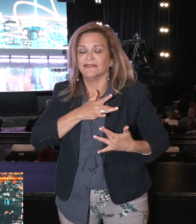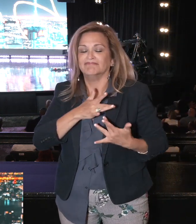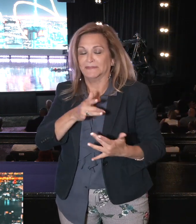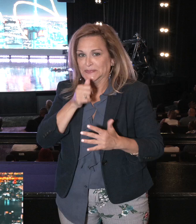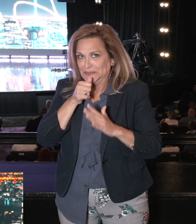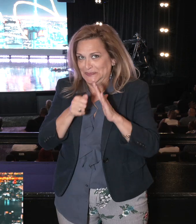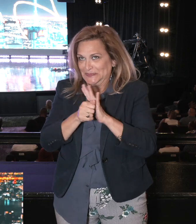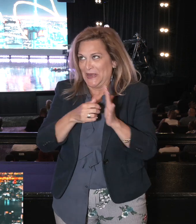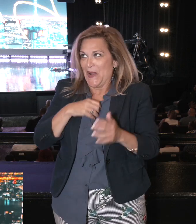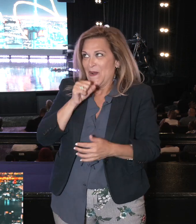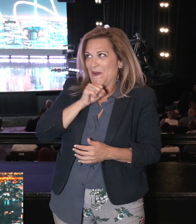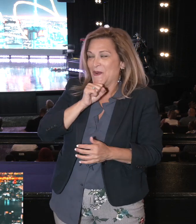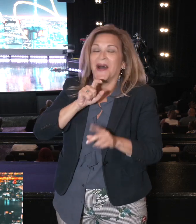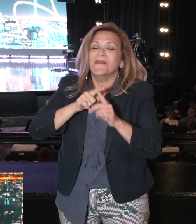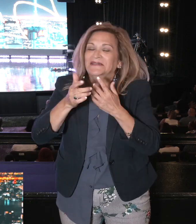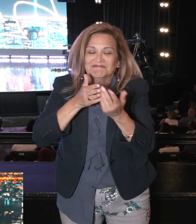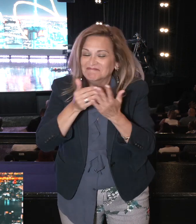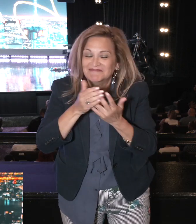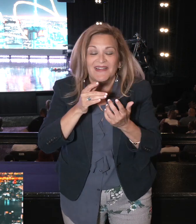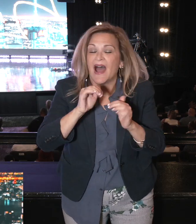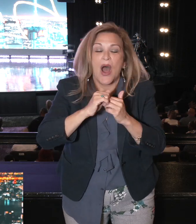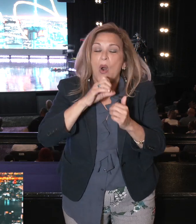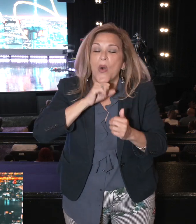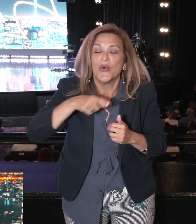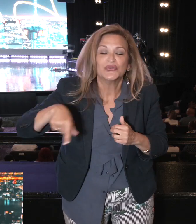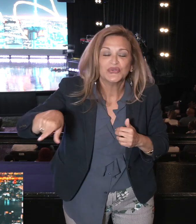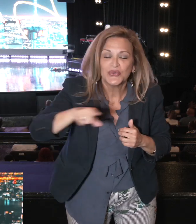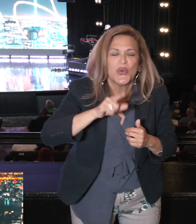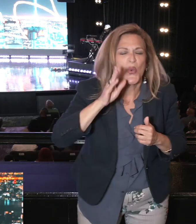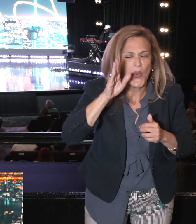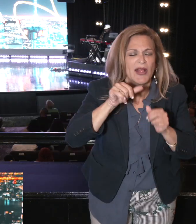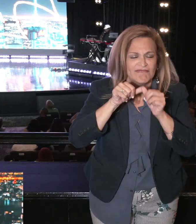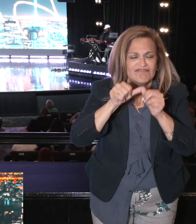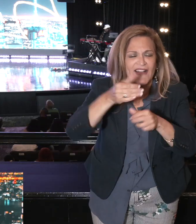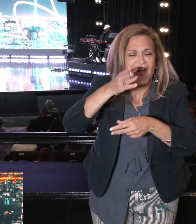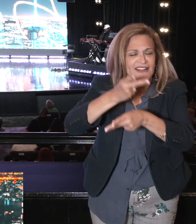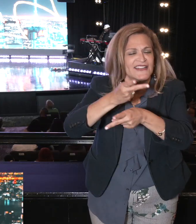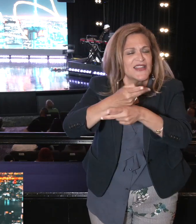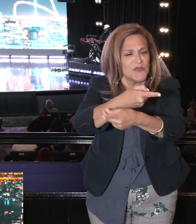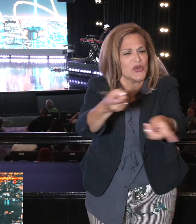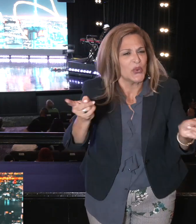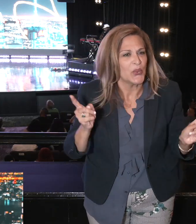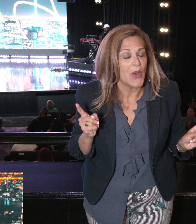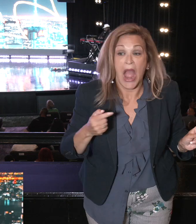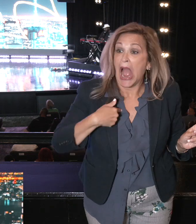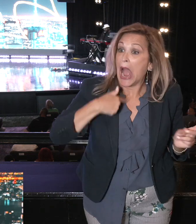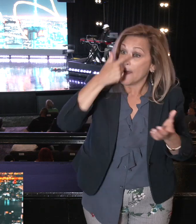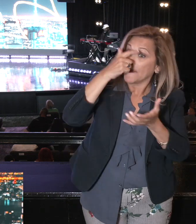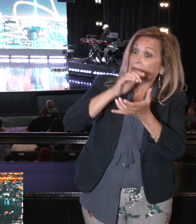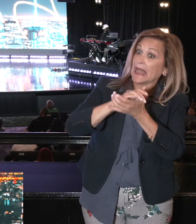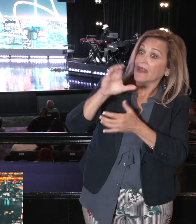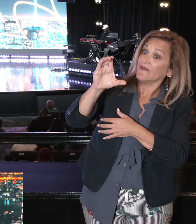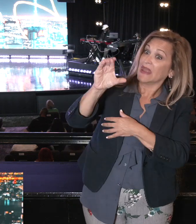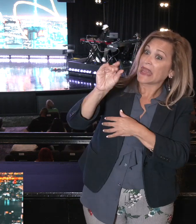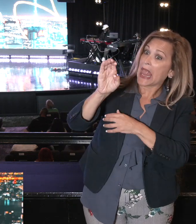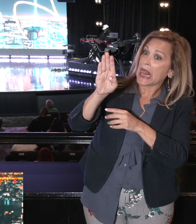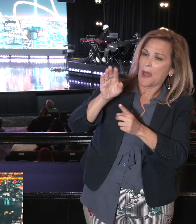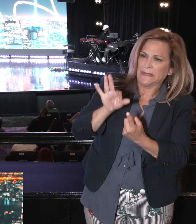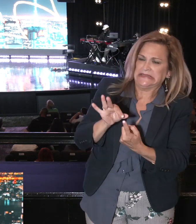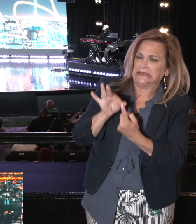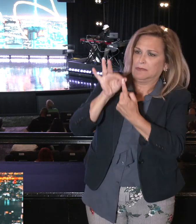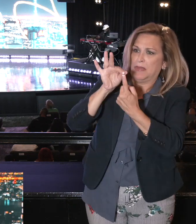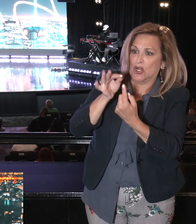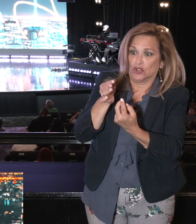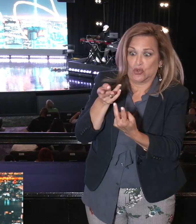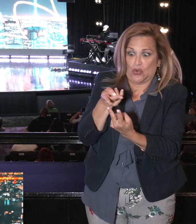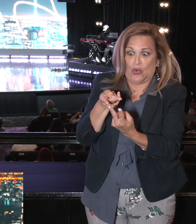40 years, he had to stay in the desert. And you know what I believe? I believe he had an attitude that he didn't grumble like the others. I believe there was something about him and